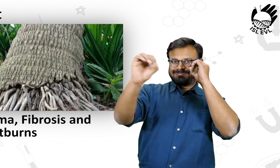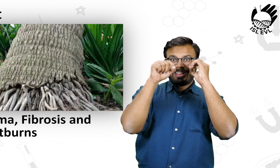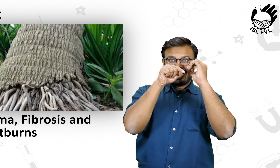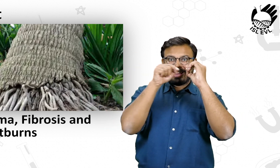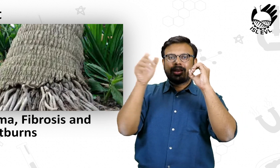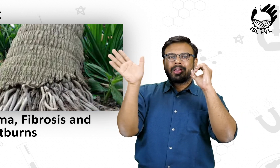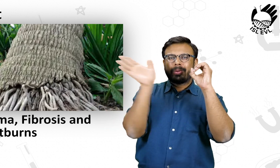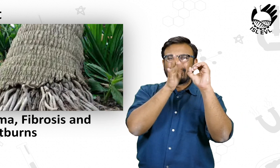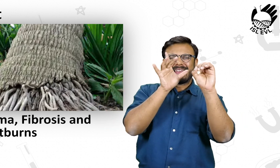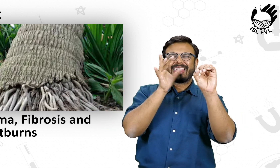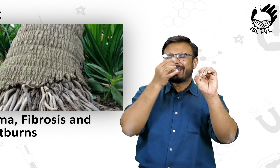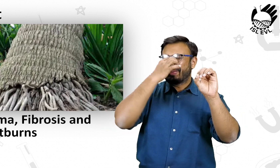heartburns.